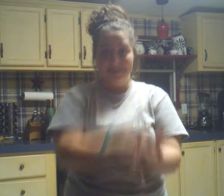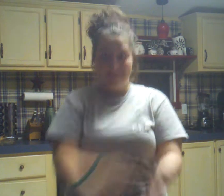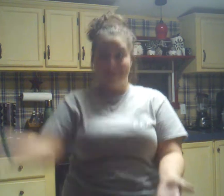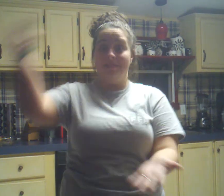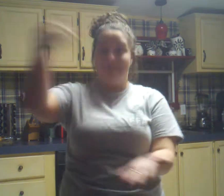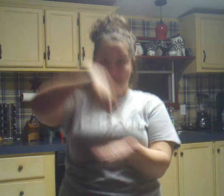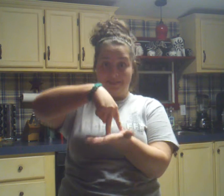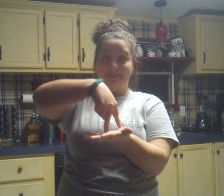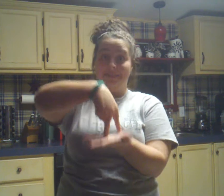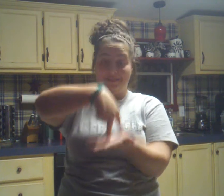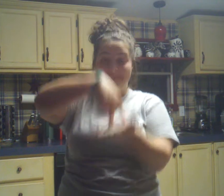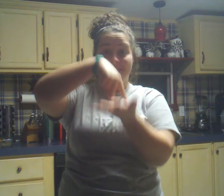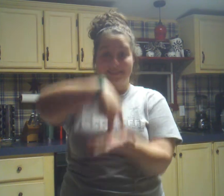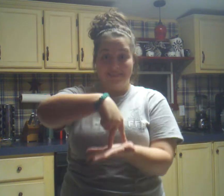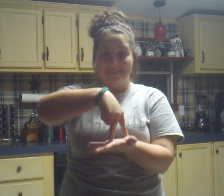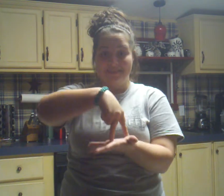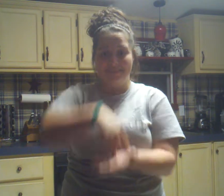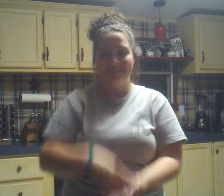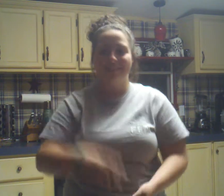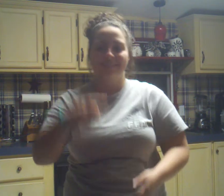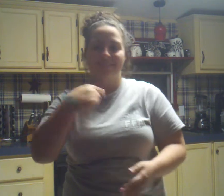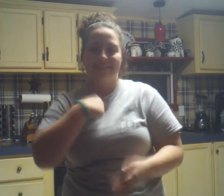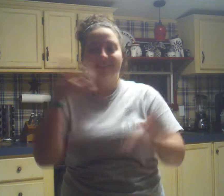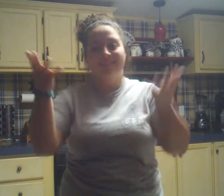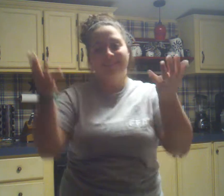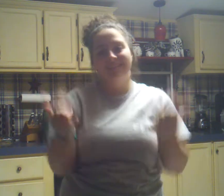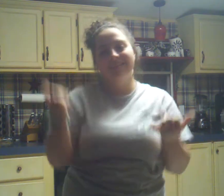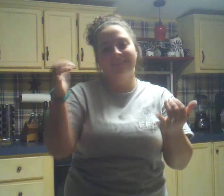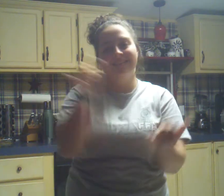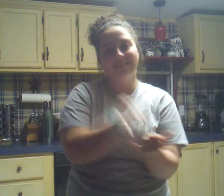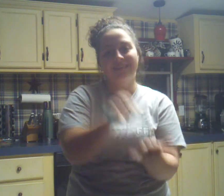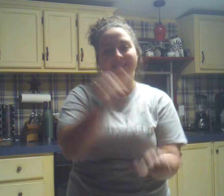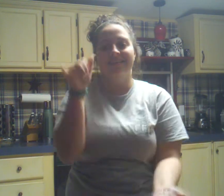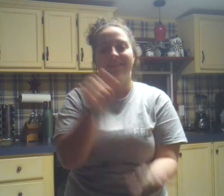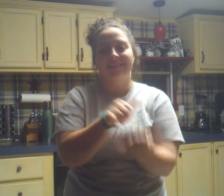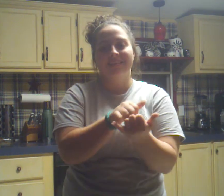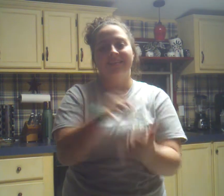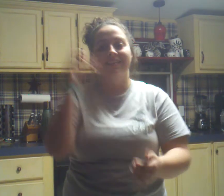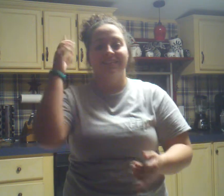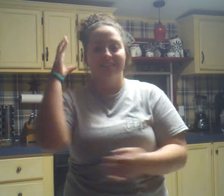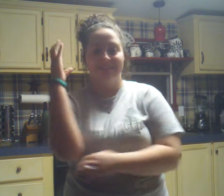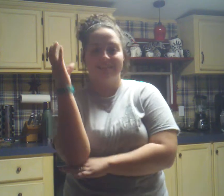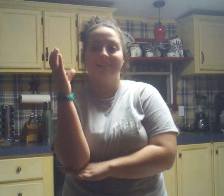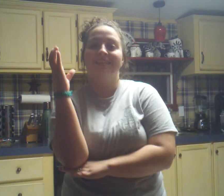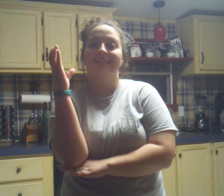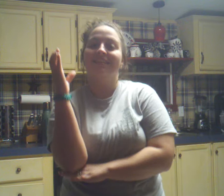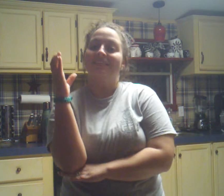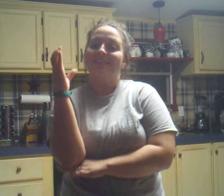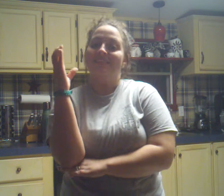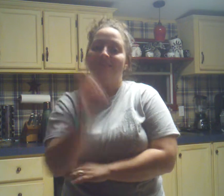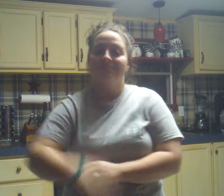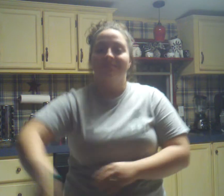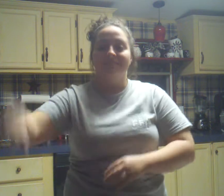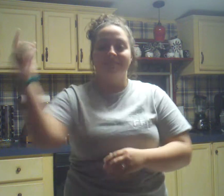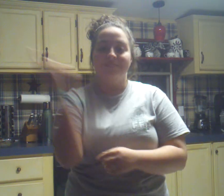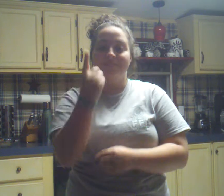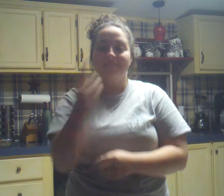standing there. I want a hippopotamus for Christmas, only a